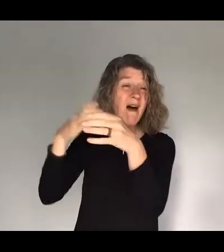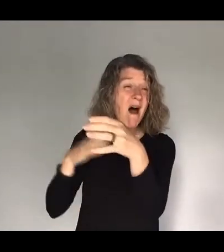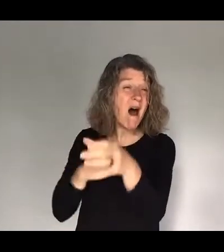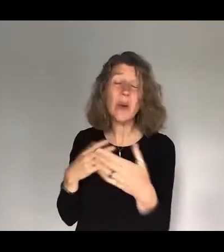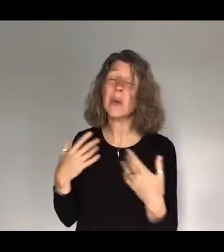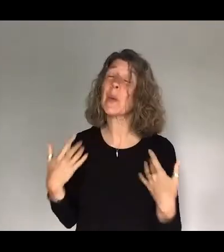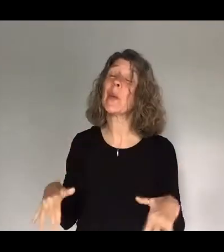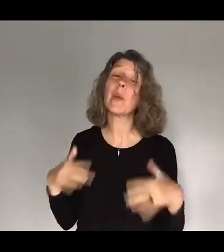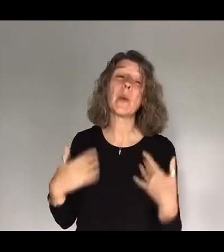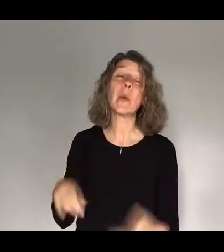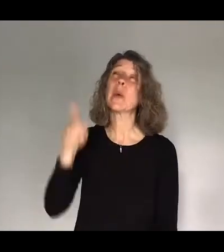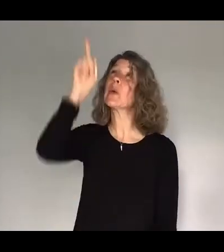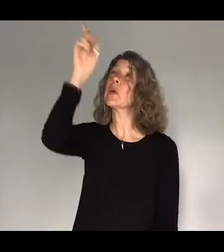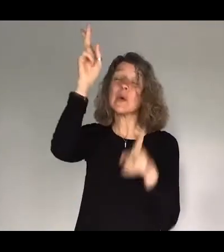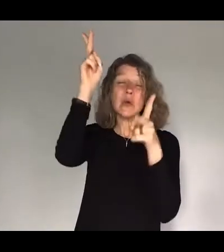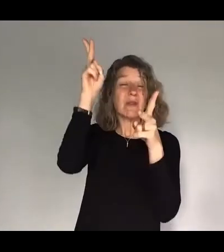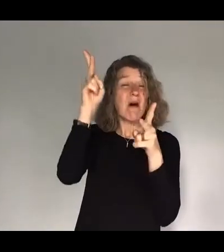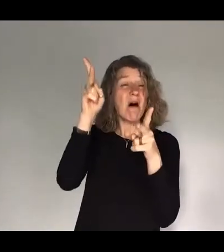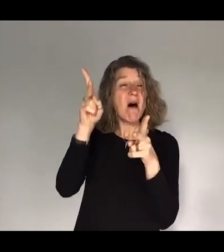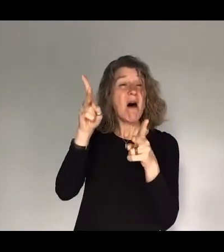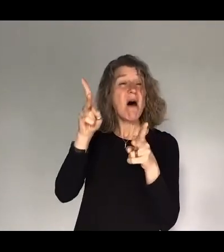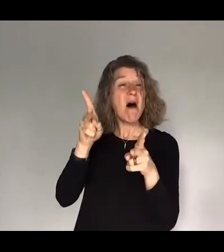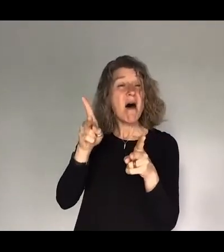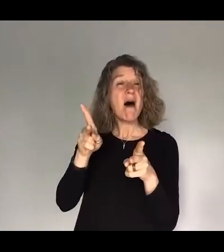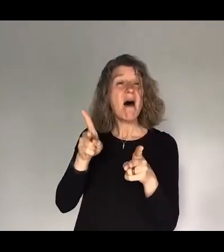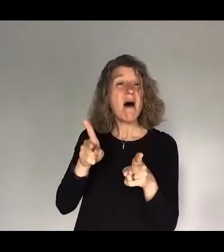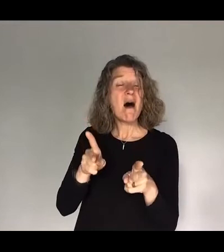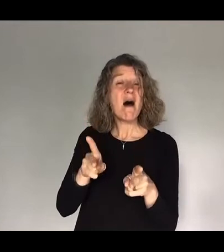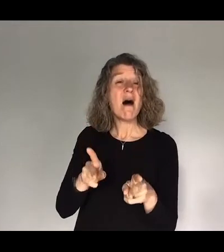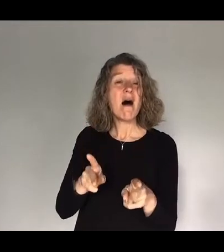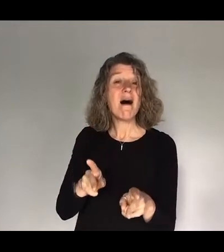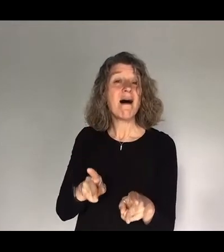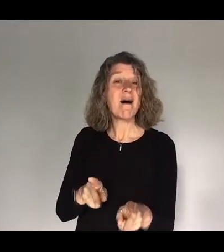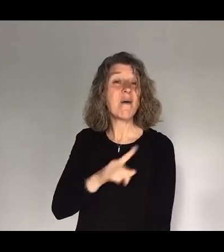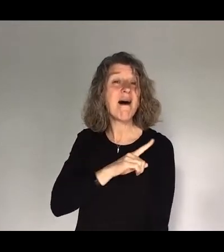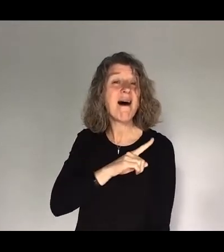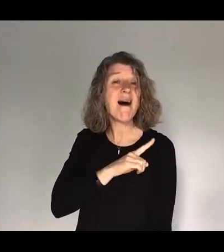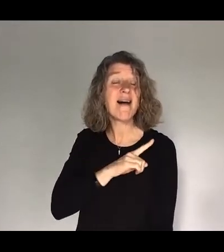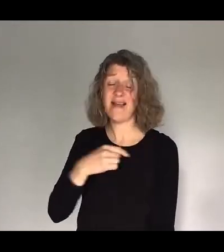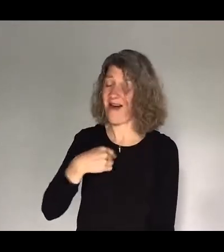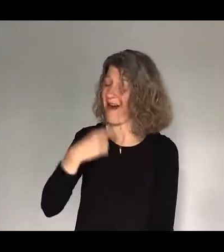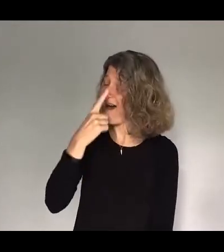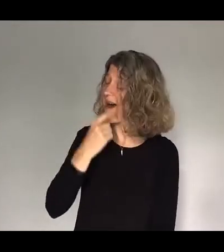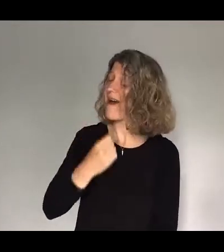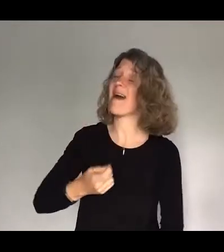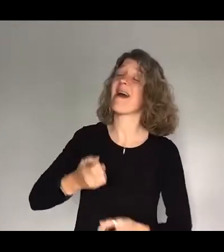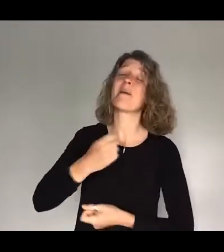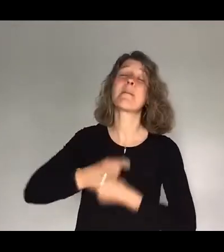You would lay down your life. Thank you, Jesus. That I would be set free.